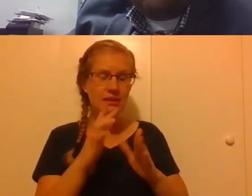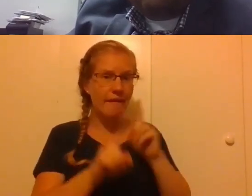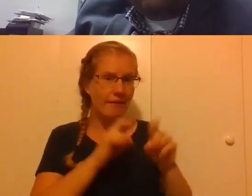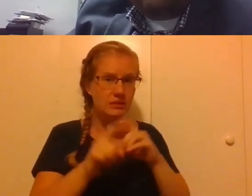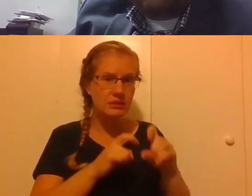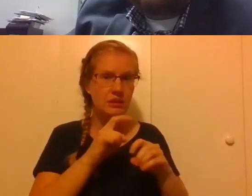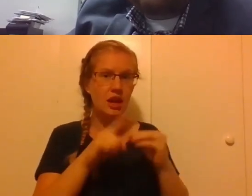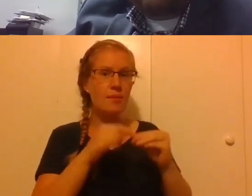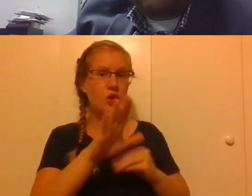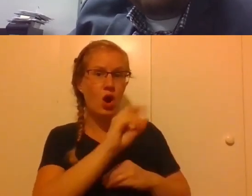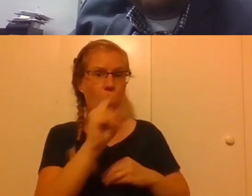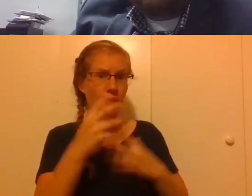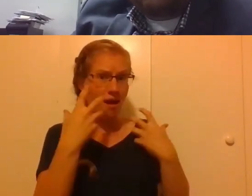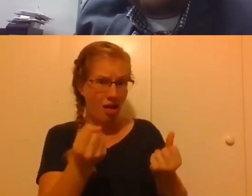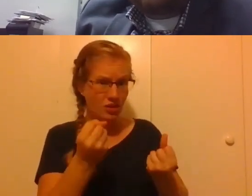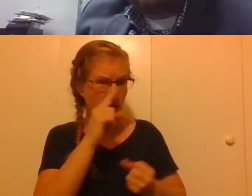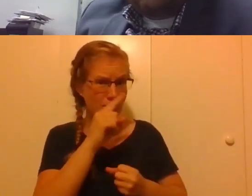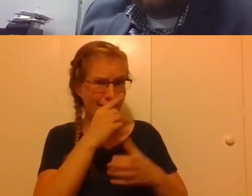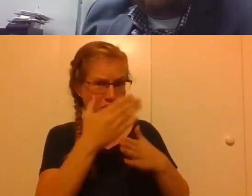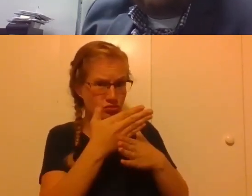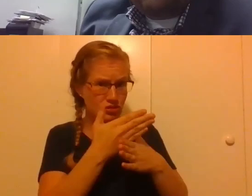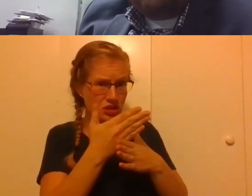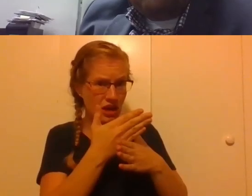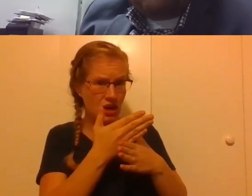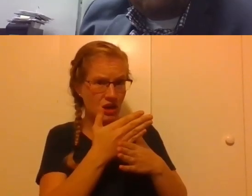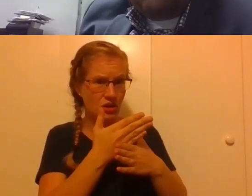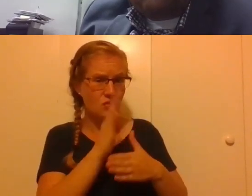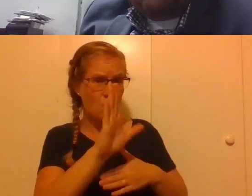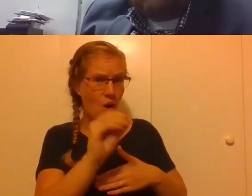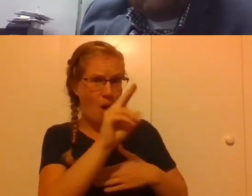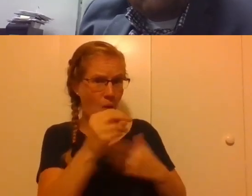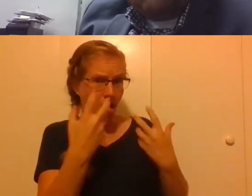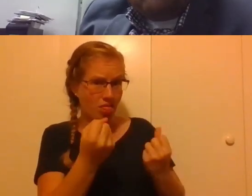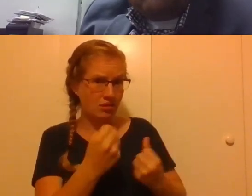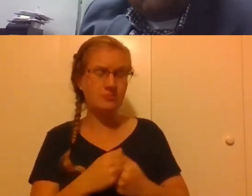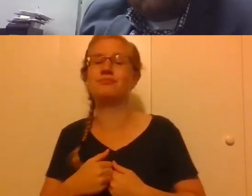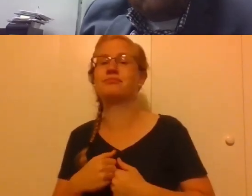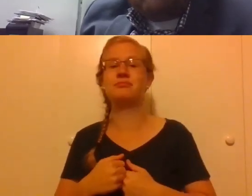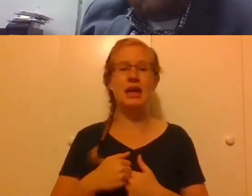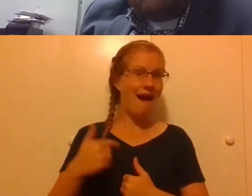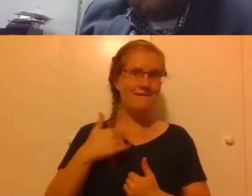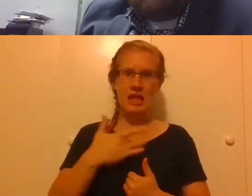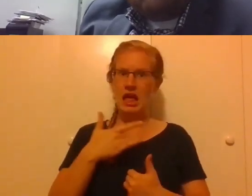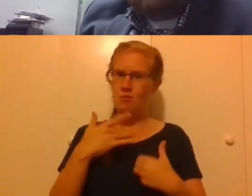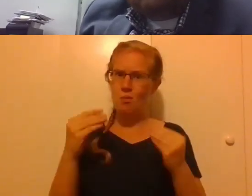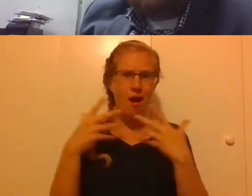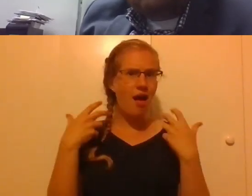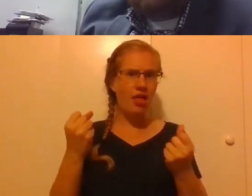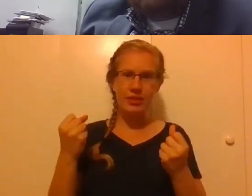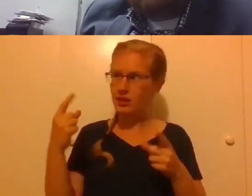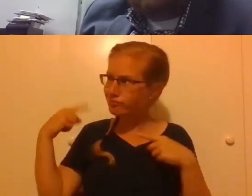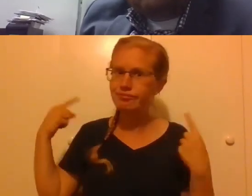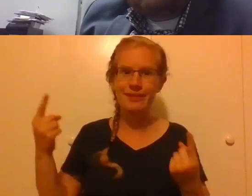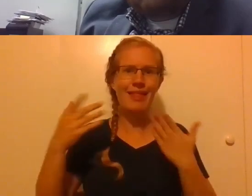about your own health. So perhaps you would be willing to share a little bit about, about your own health. You know what? I feel healthier than I, I have in a